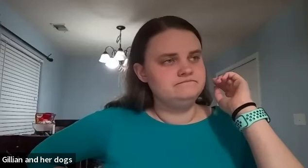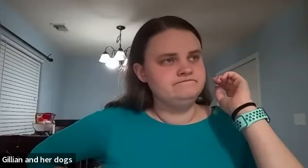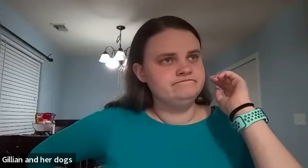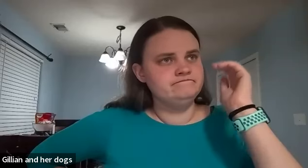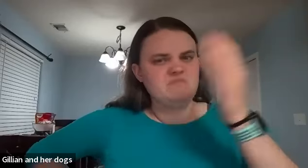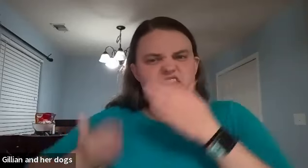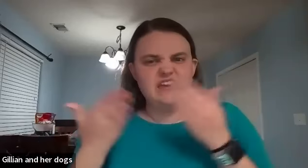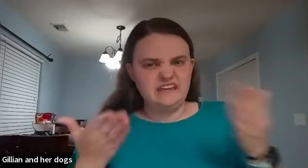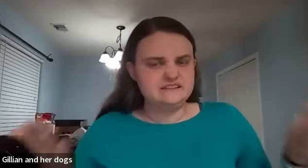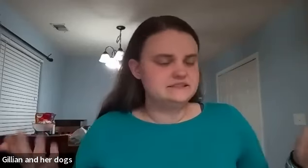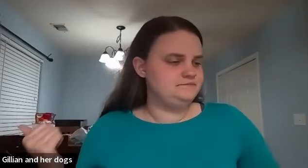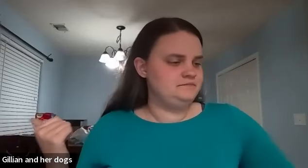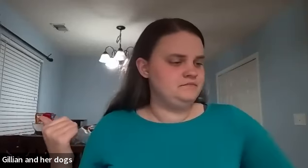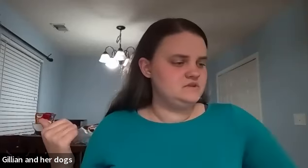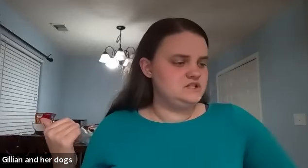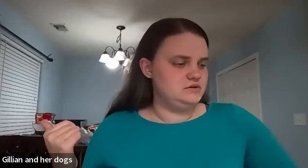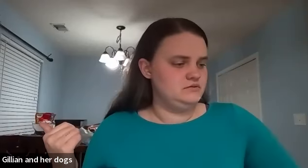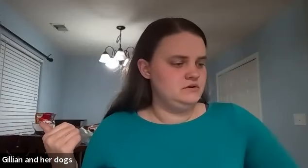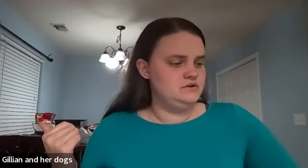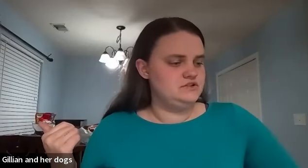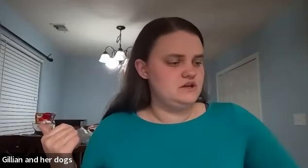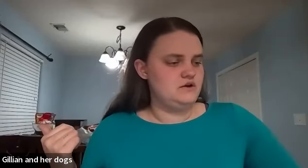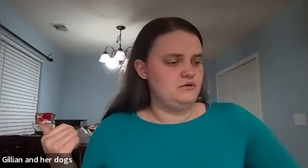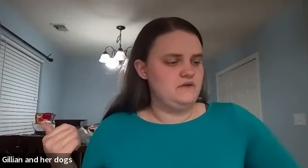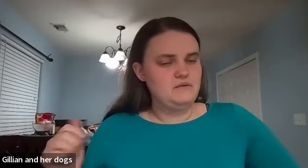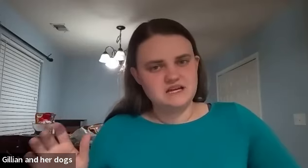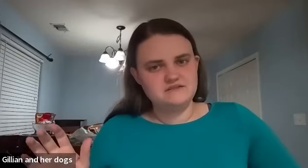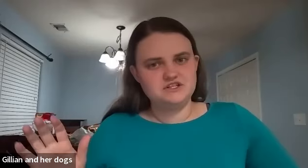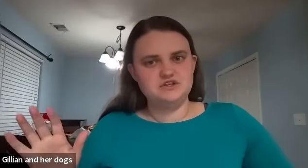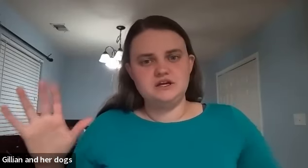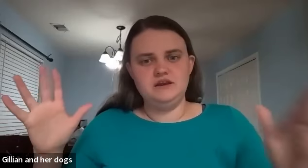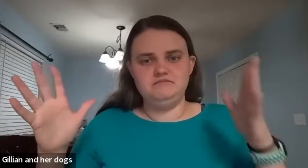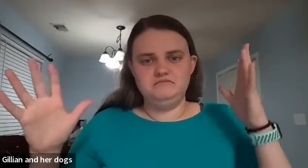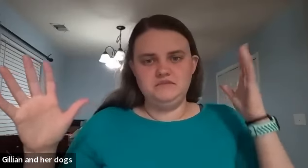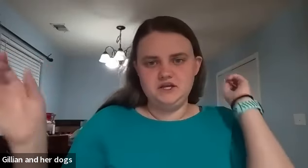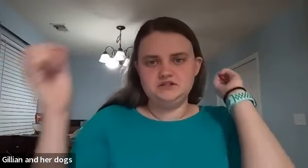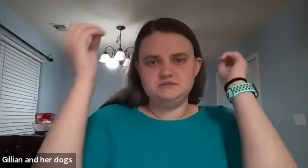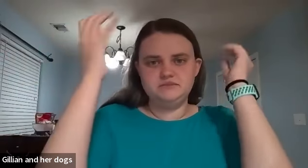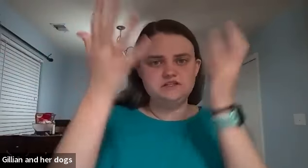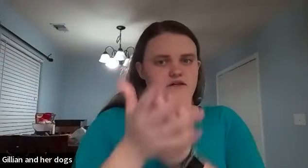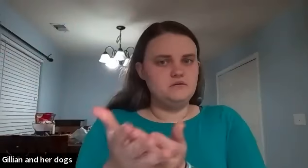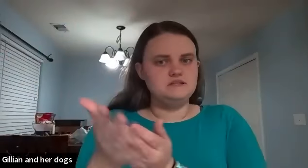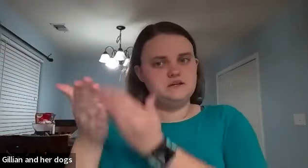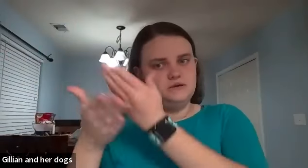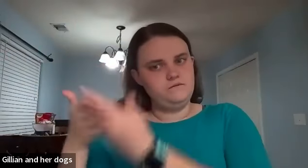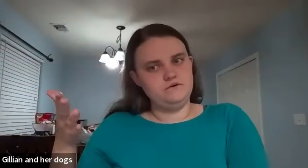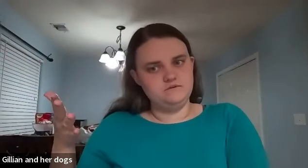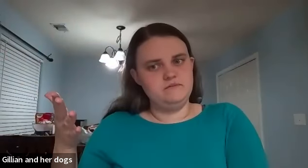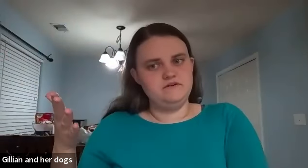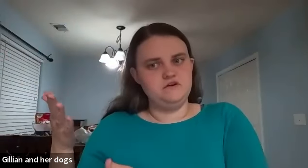things too so that one's kind of just a good here's a bunch of other ones that could be helpful as well but they're